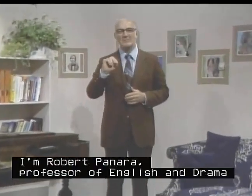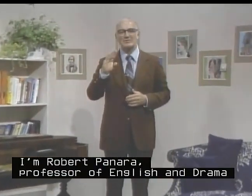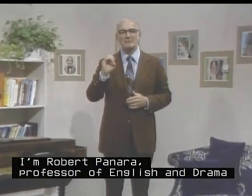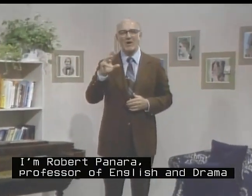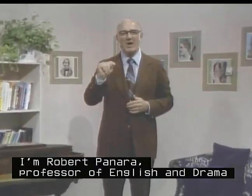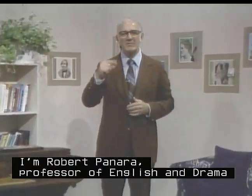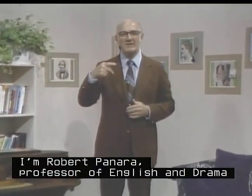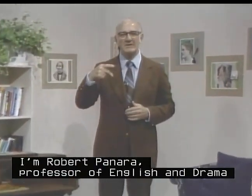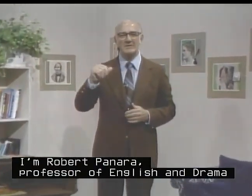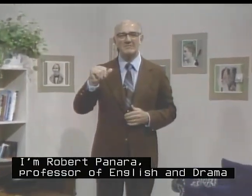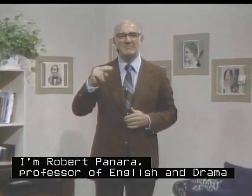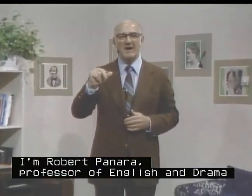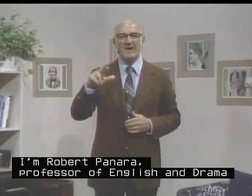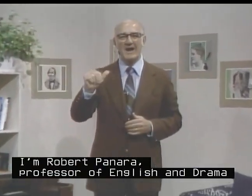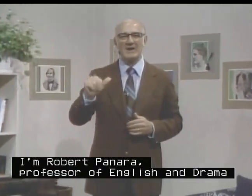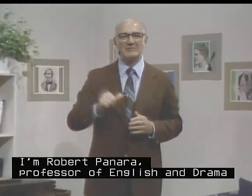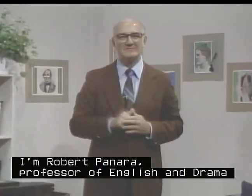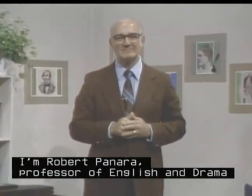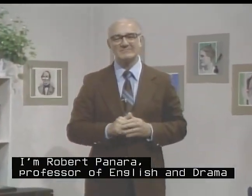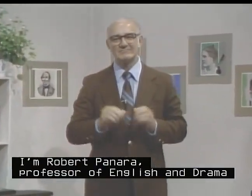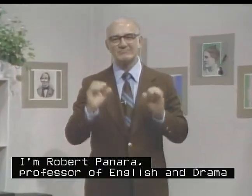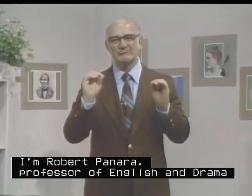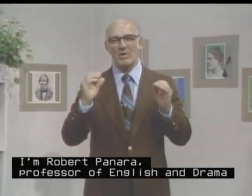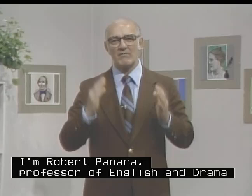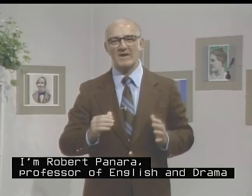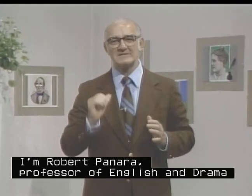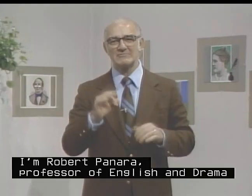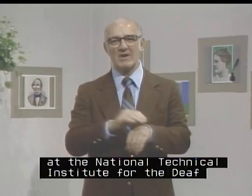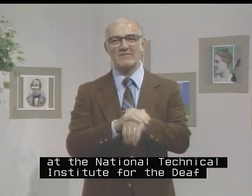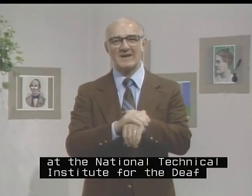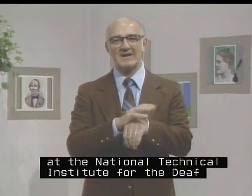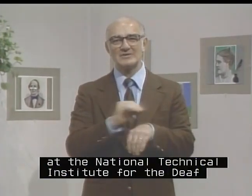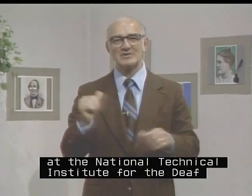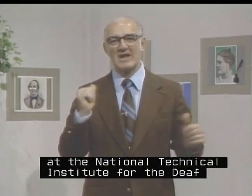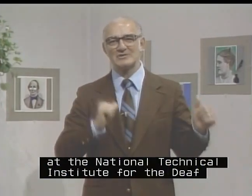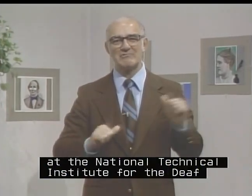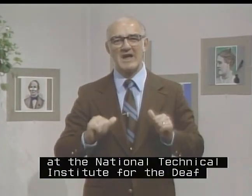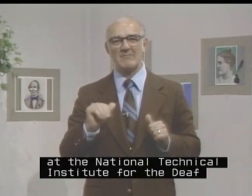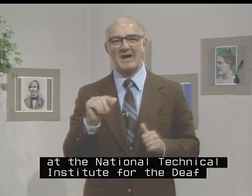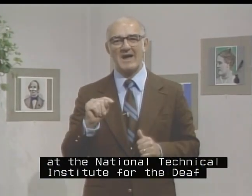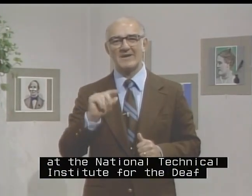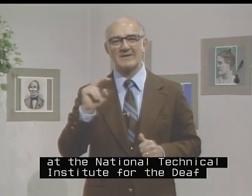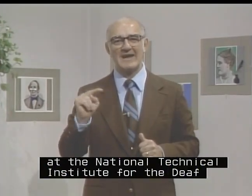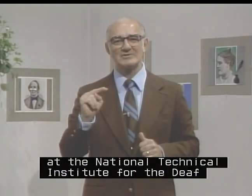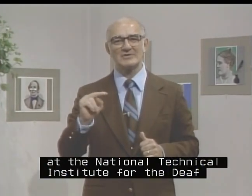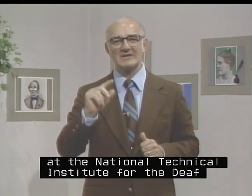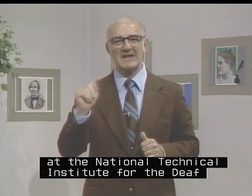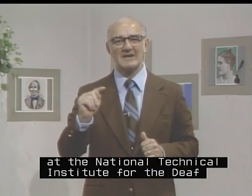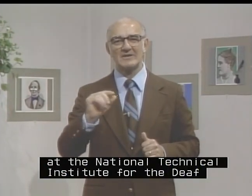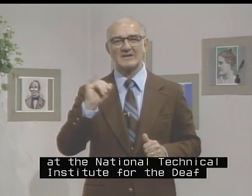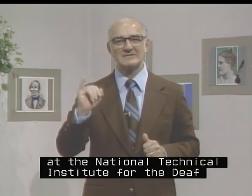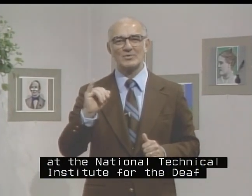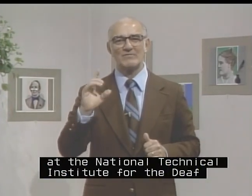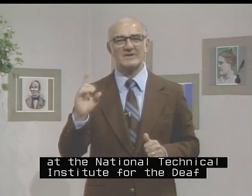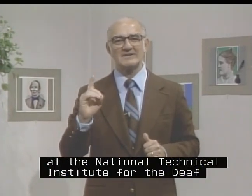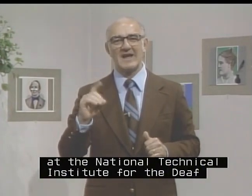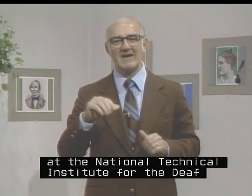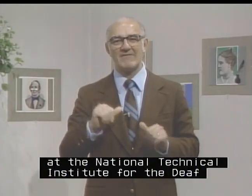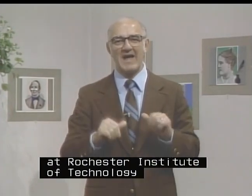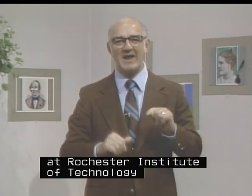Robert Panar, Professor of English and Drama at National Technical Institute for the Deaf at